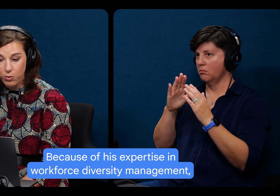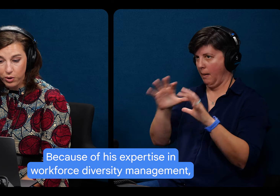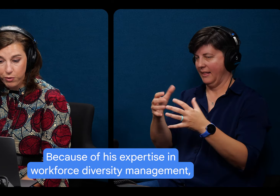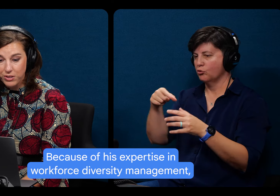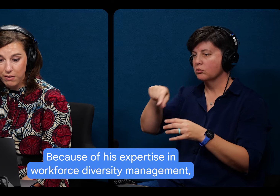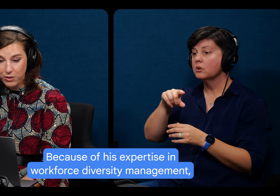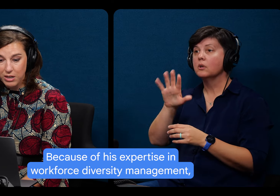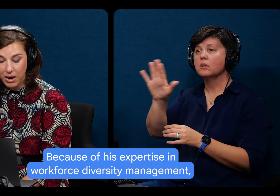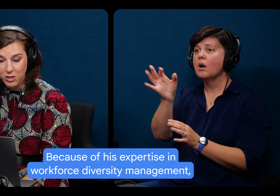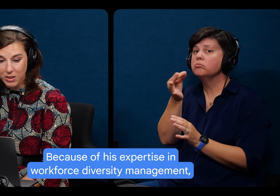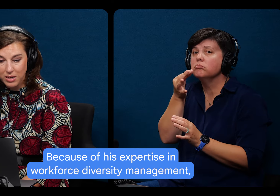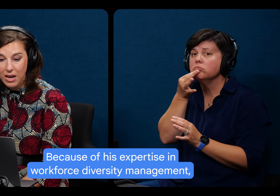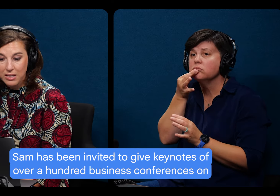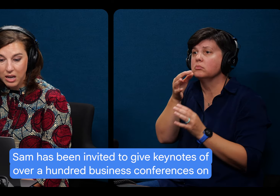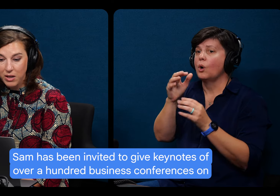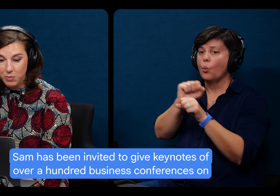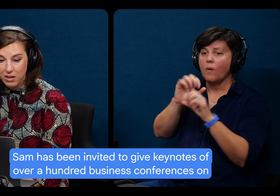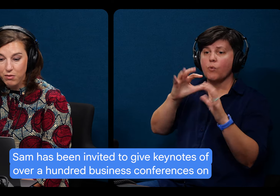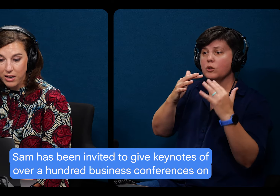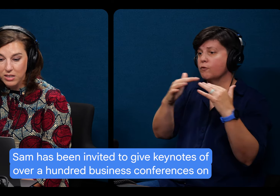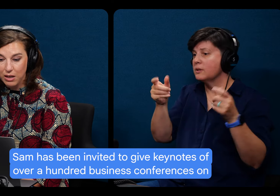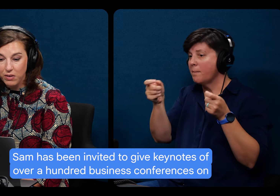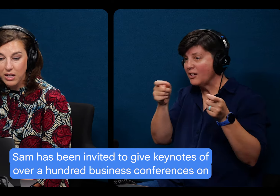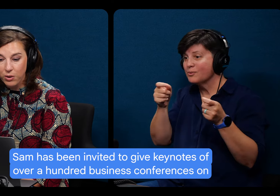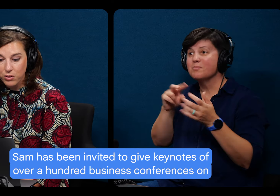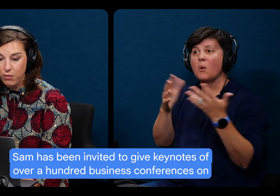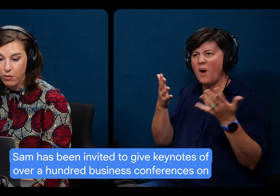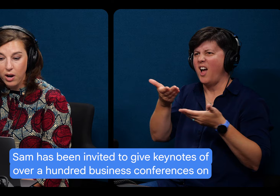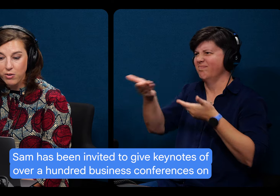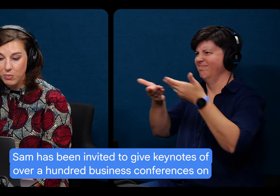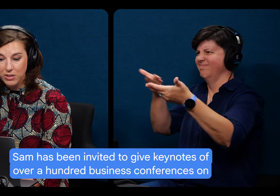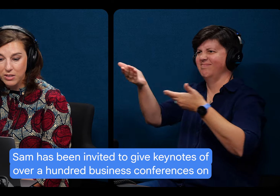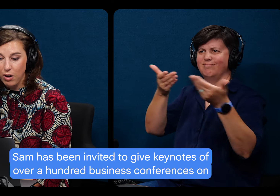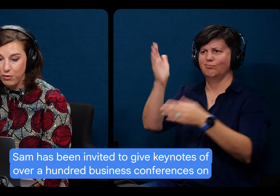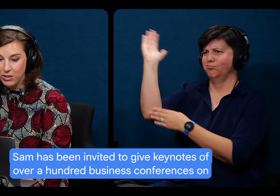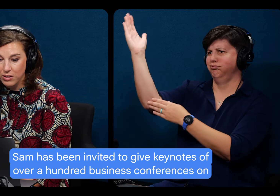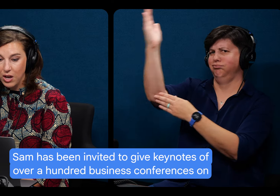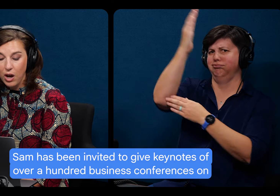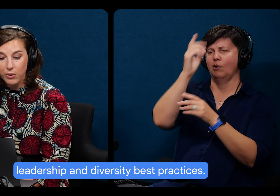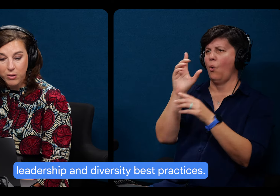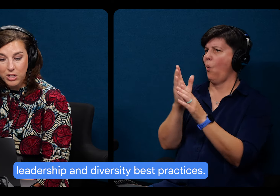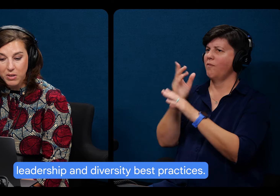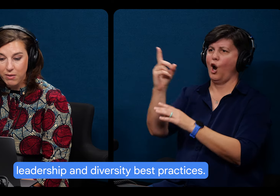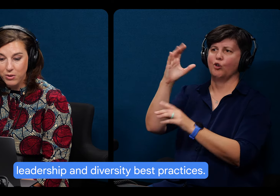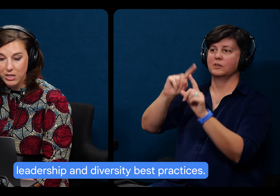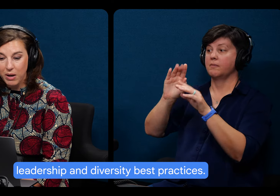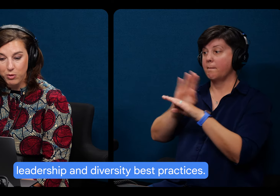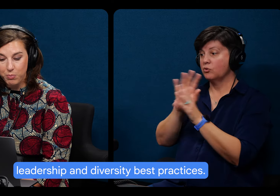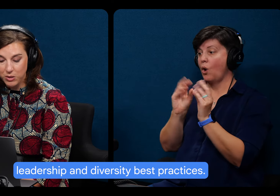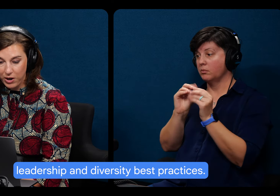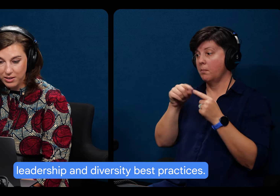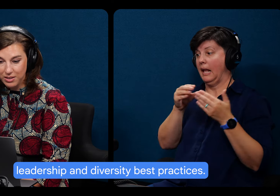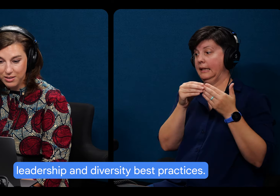in workforce diversity management, Sam has been invited to give keynotes of over 100 business conferences on leadership and diversity